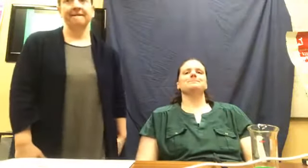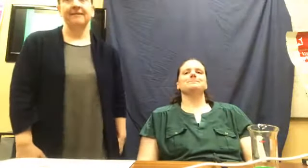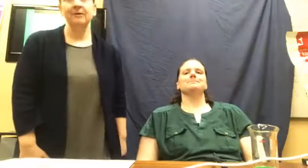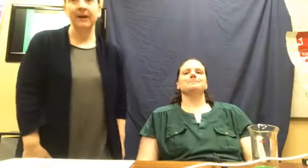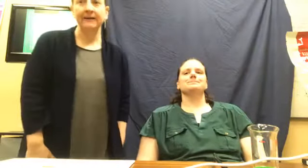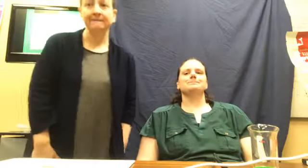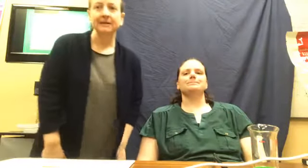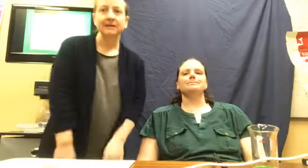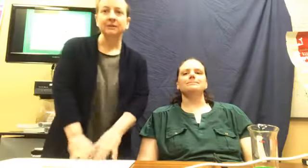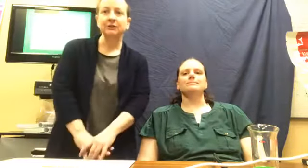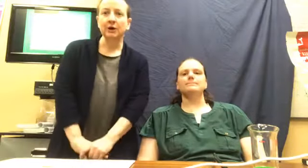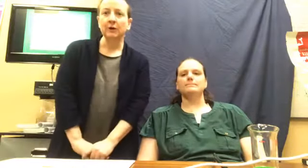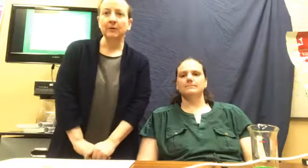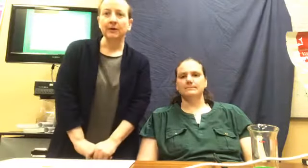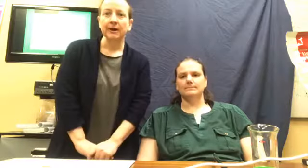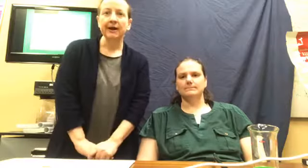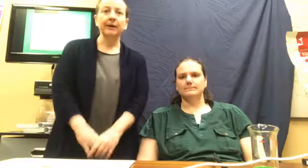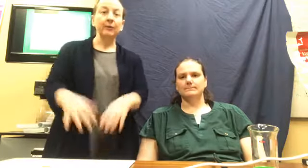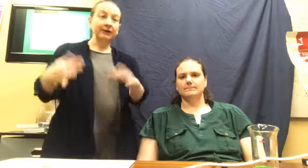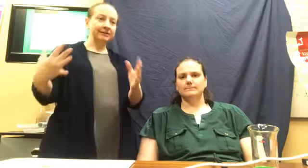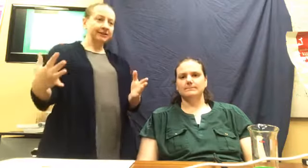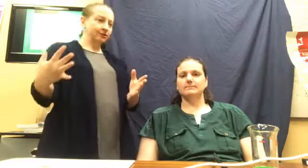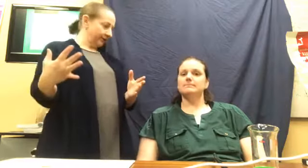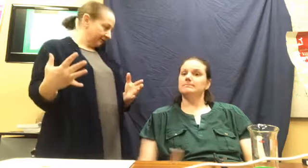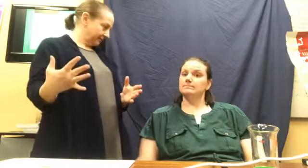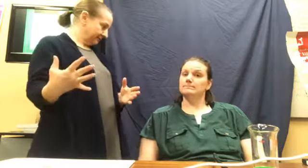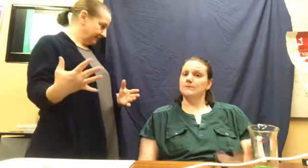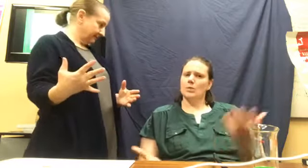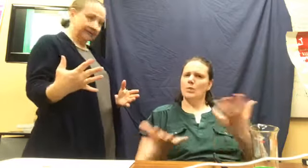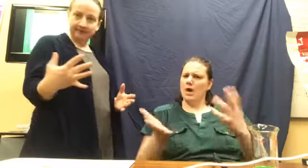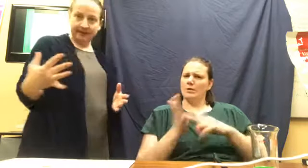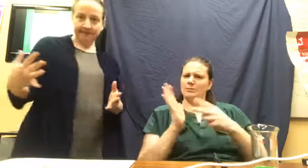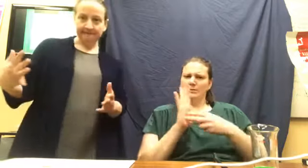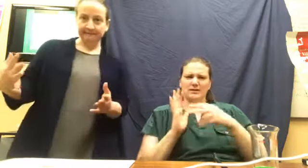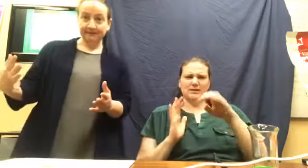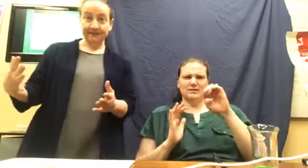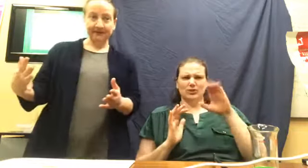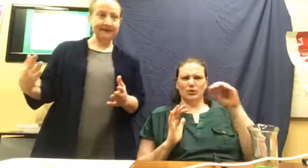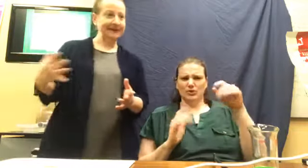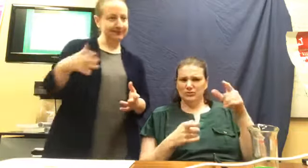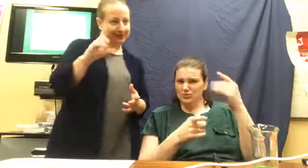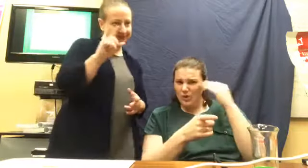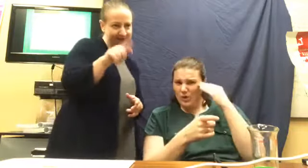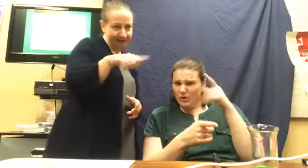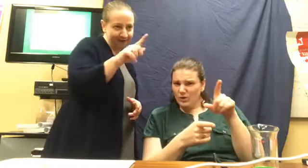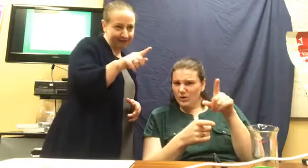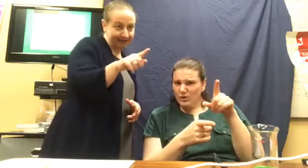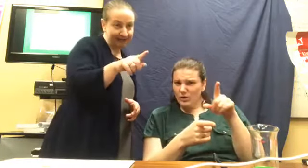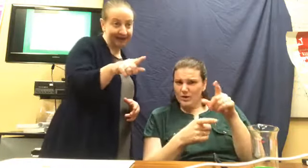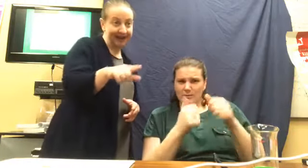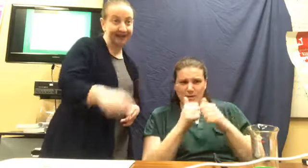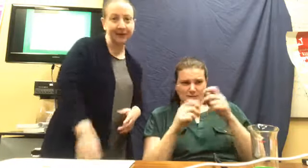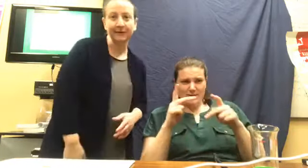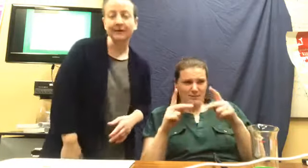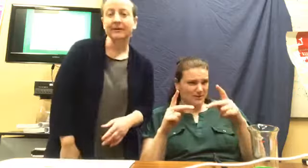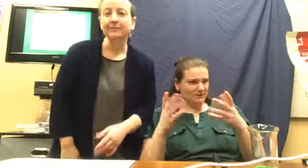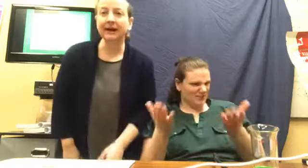Okay. So, uh, what are essential oils? Do we know? Do we know? I think most of you on here right now know. But